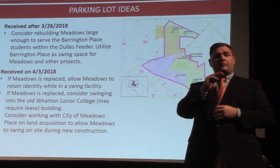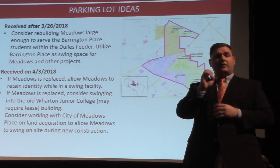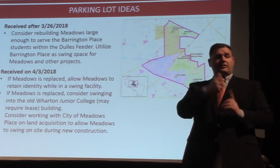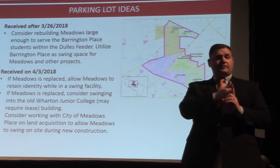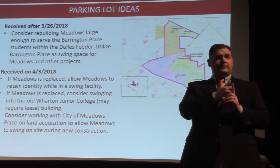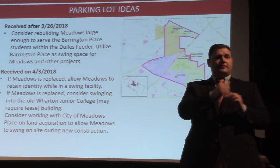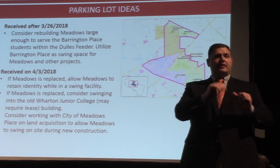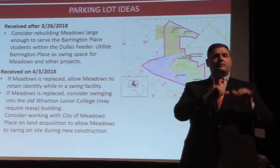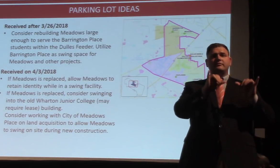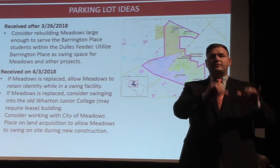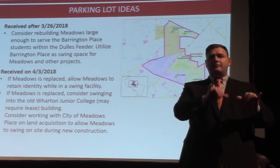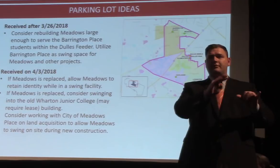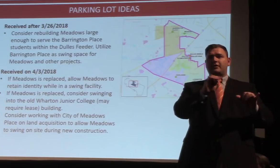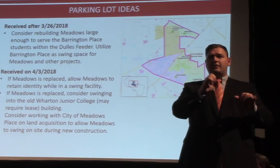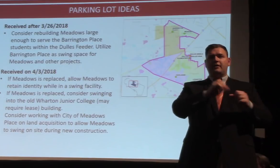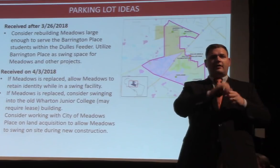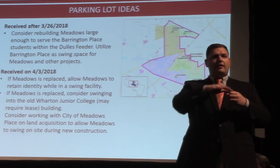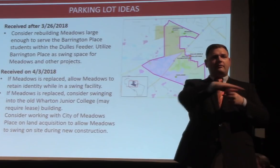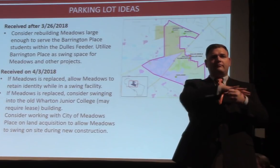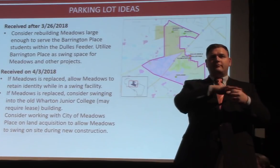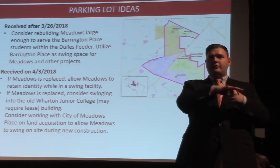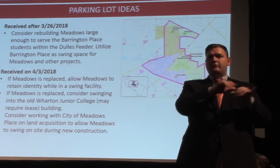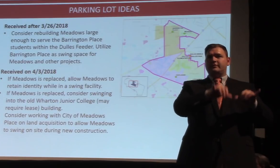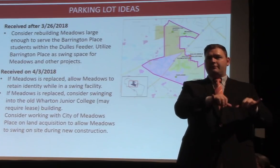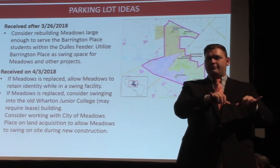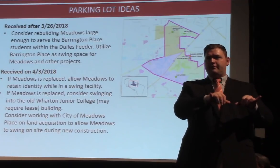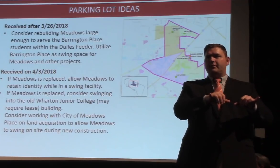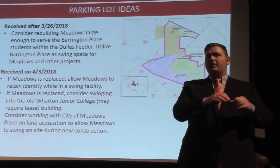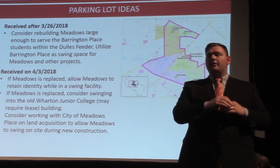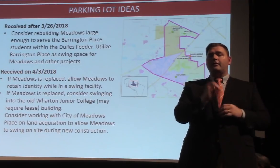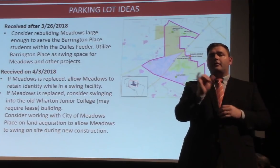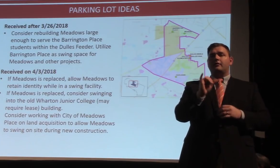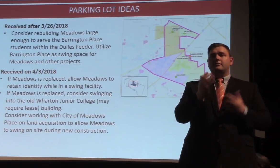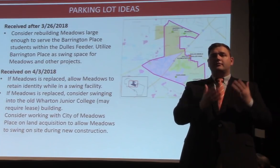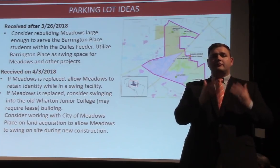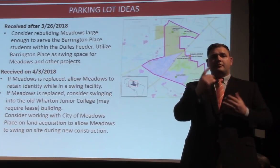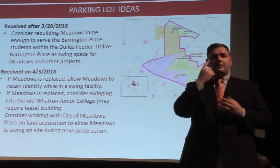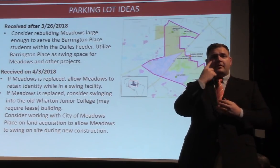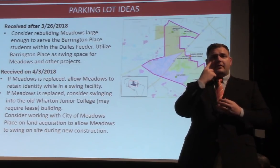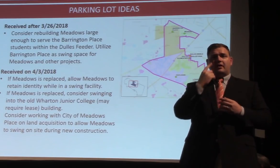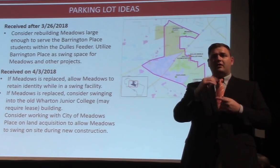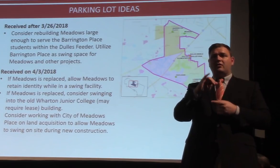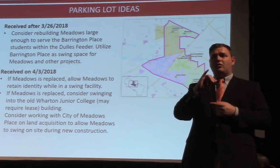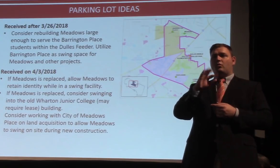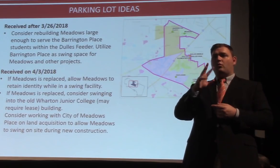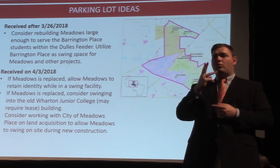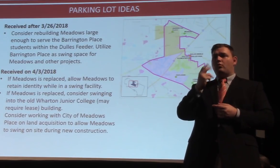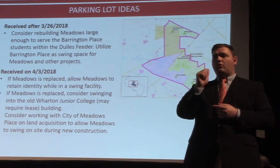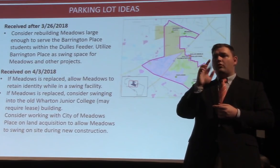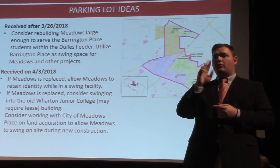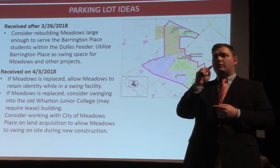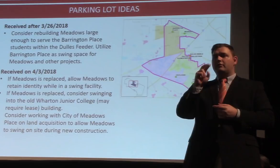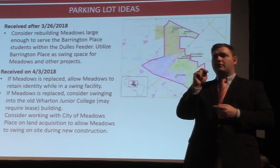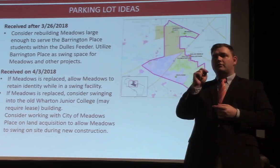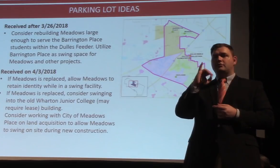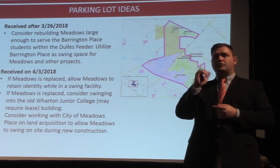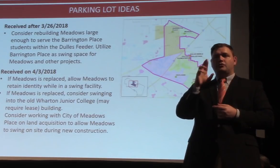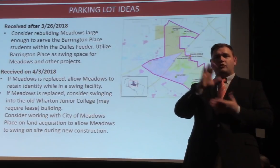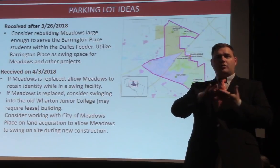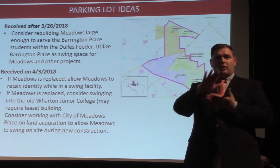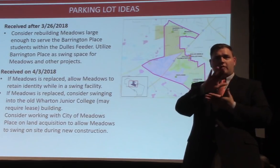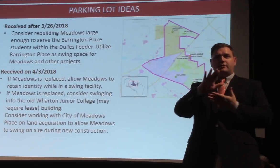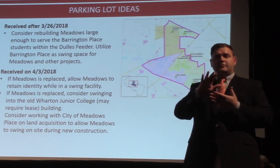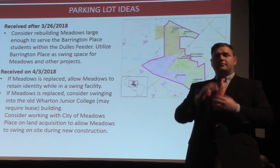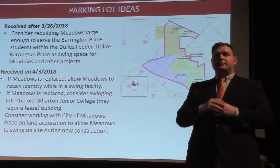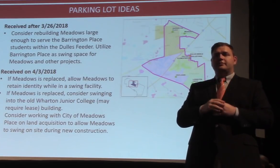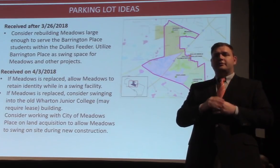identity within a swing facility. Also maybe consider swinging to the old Wharton Junior College. Continue work, consider working